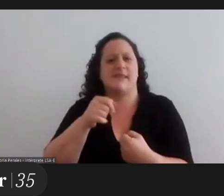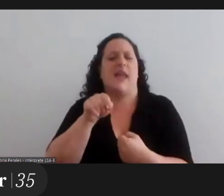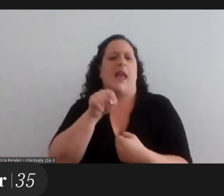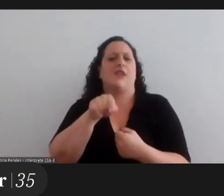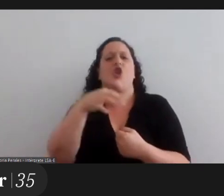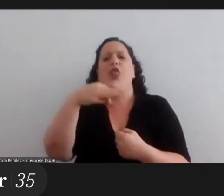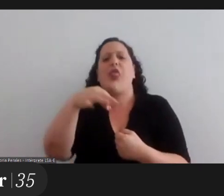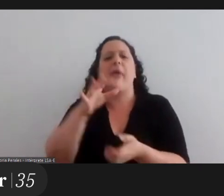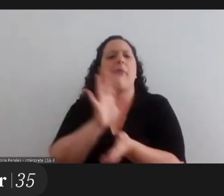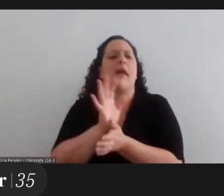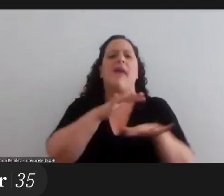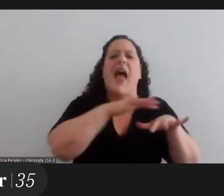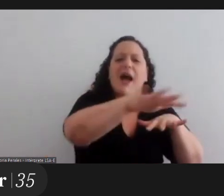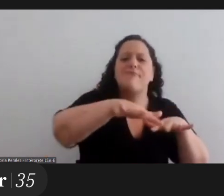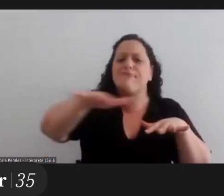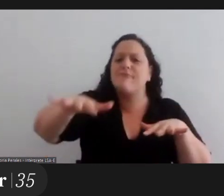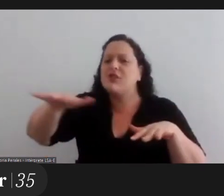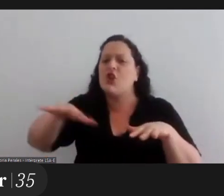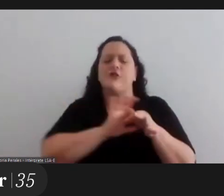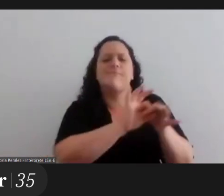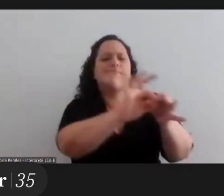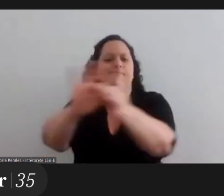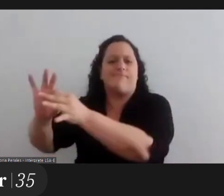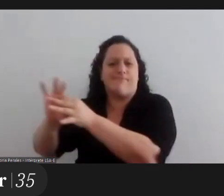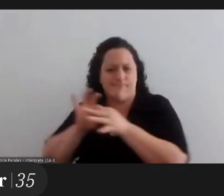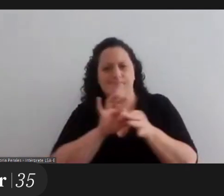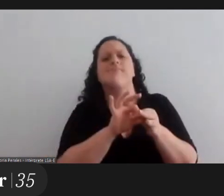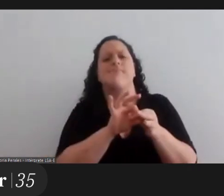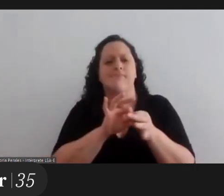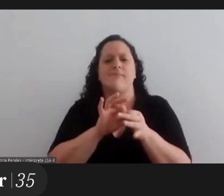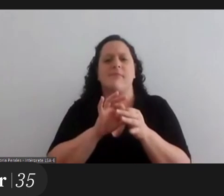is super important for intersectionality to arrive here